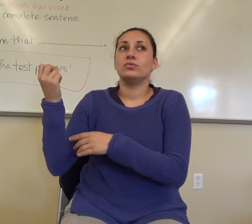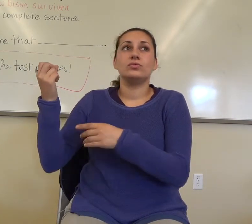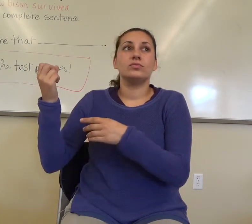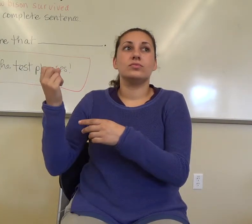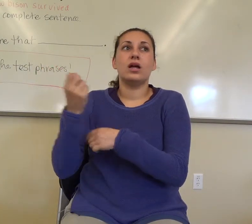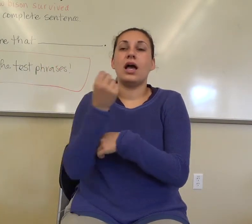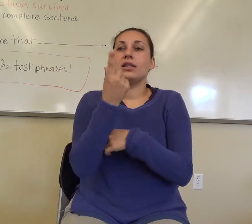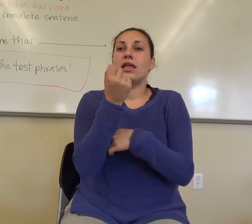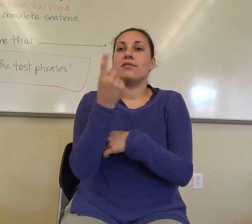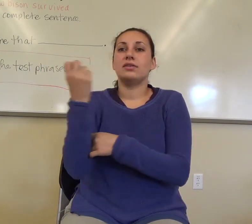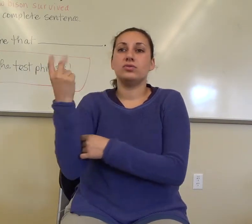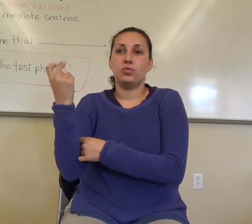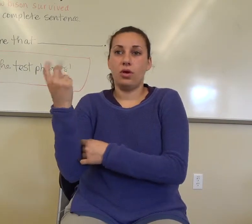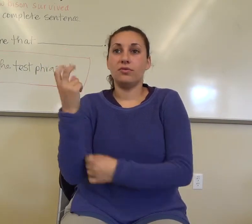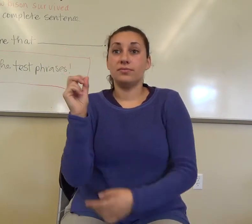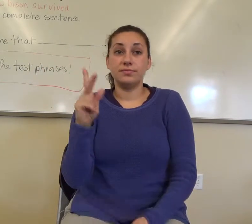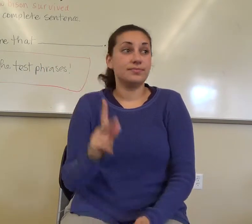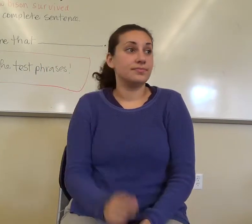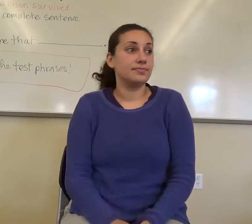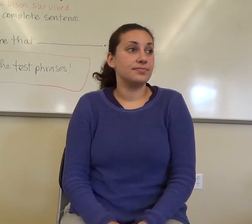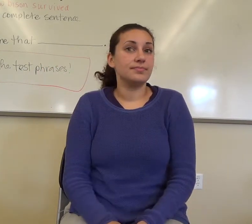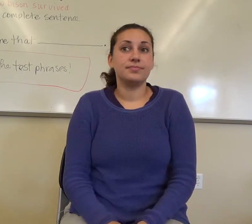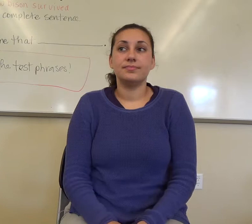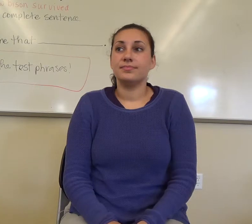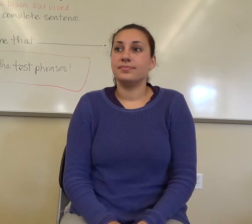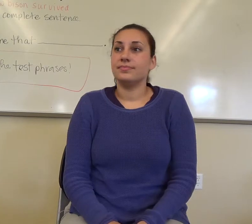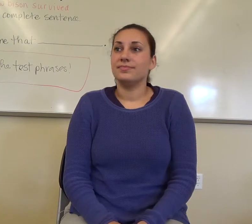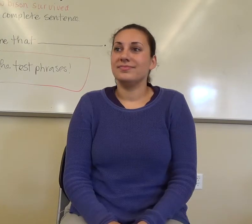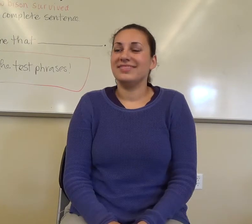and then we'll come back and look at the recipes.